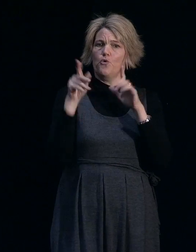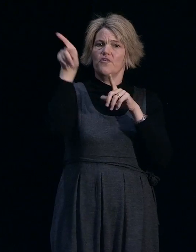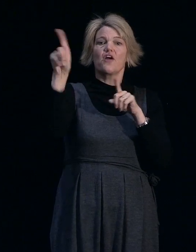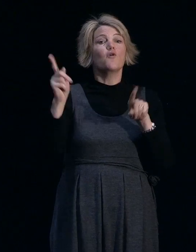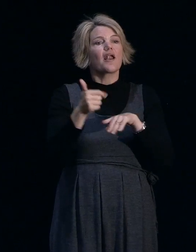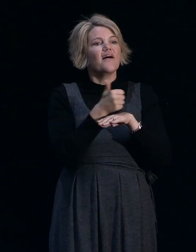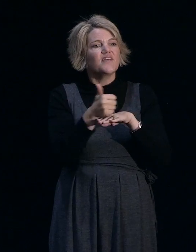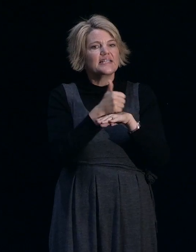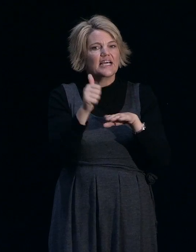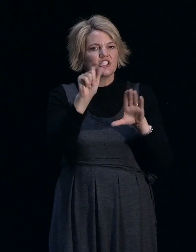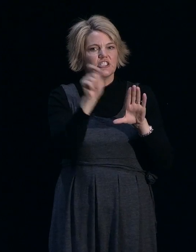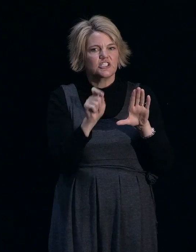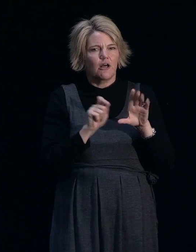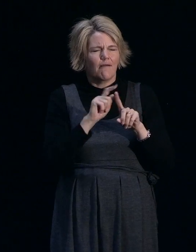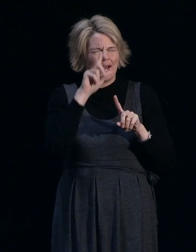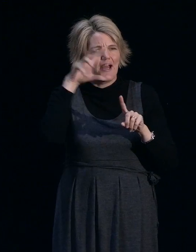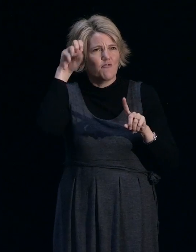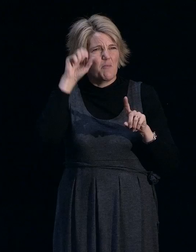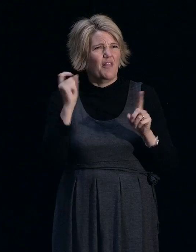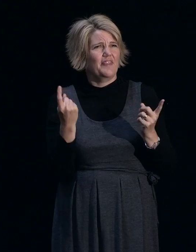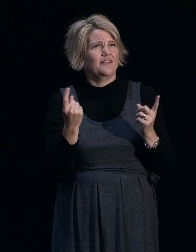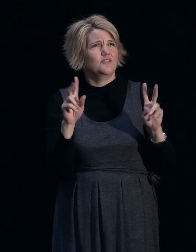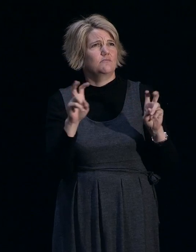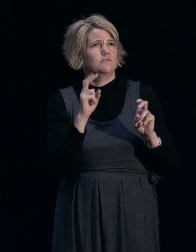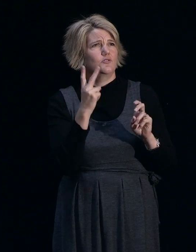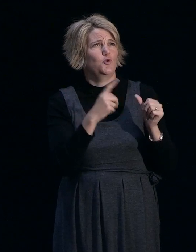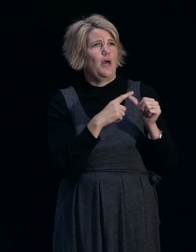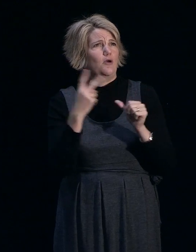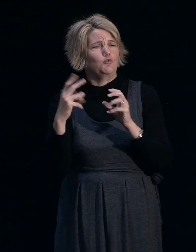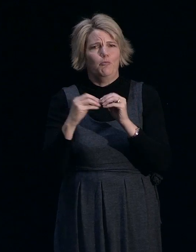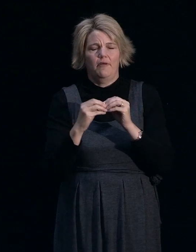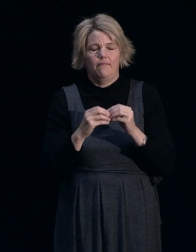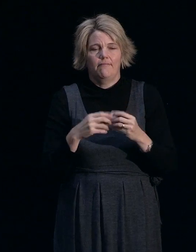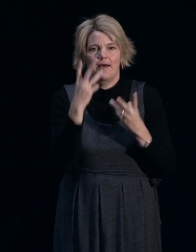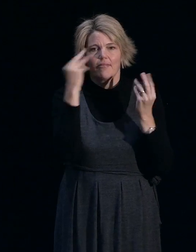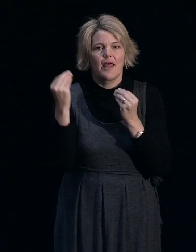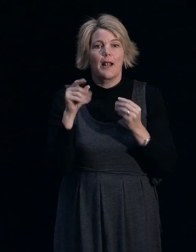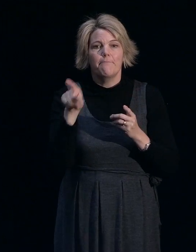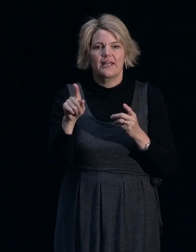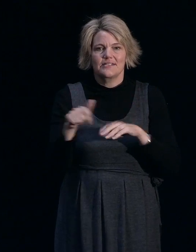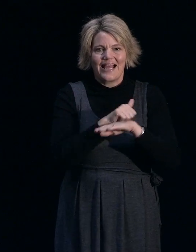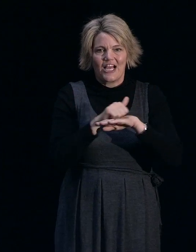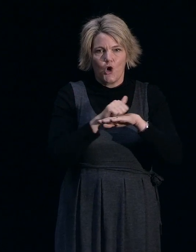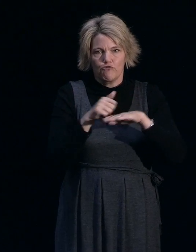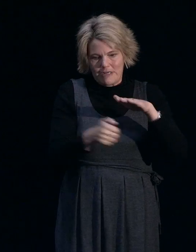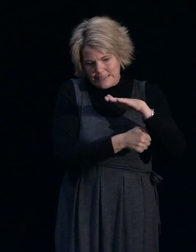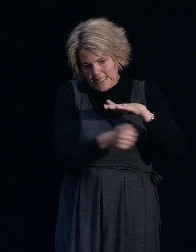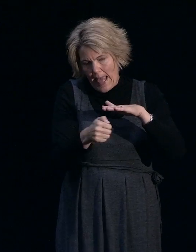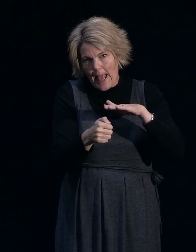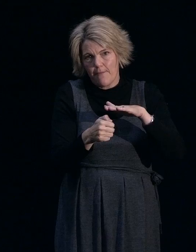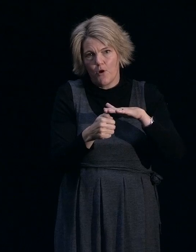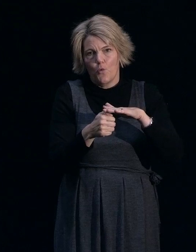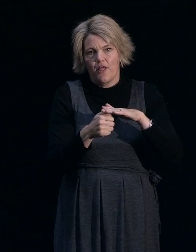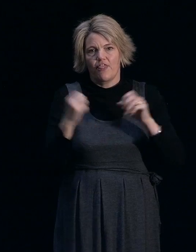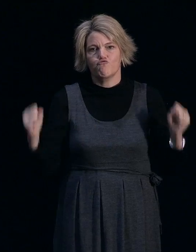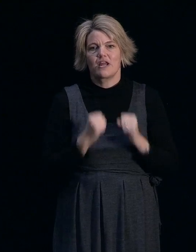I can't recall exactly what it is, 2A or 2B, but it's worthwhile having a look at. Concrete slab at the bottom with reinforced steel,